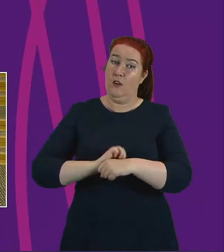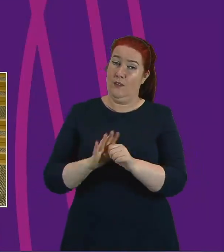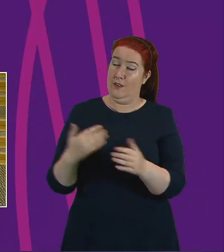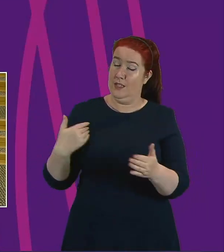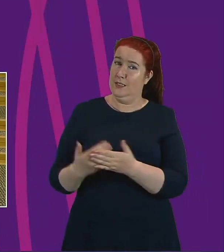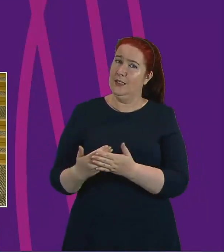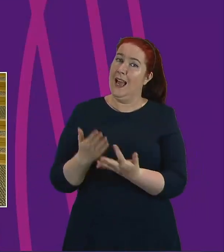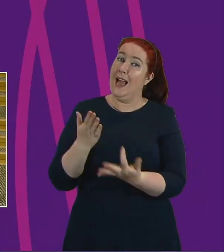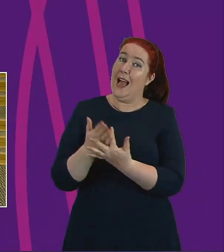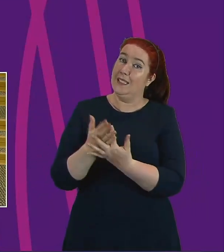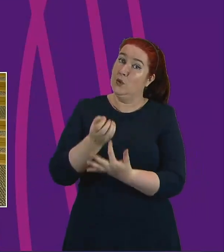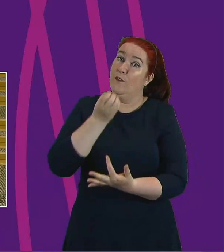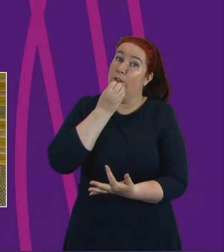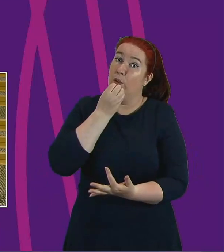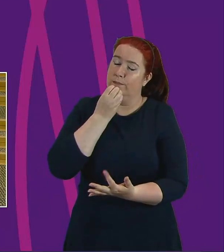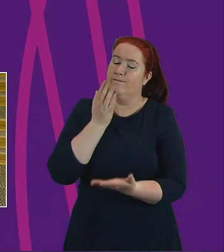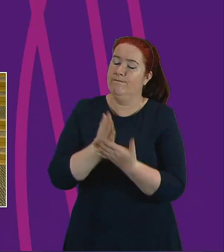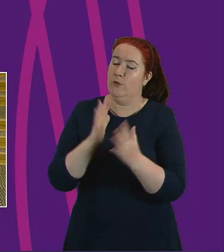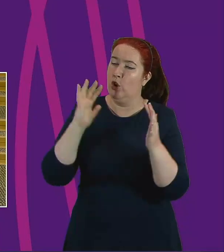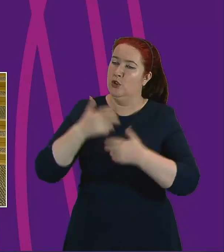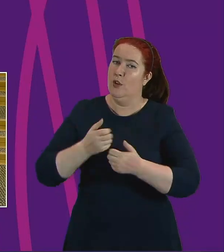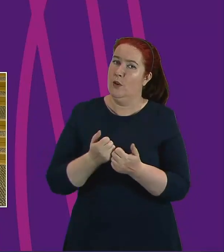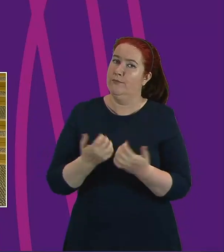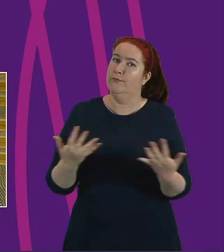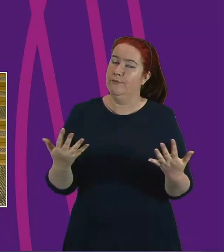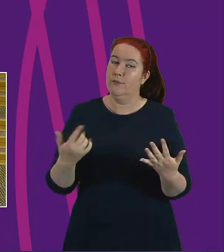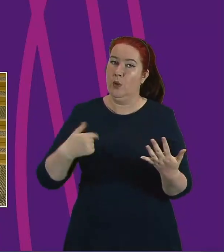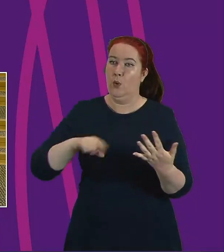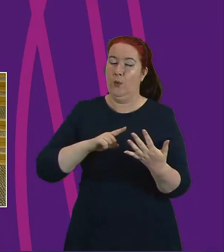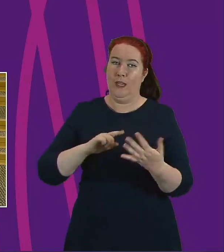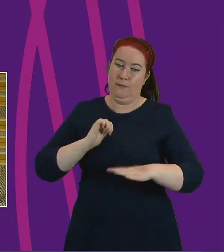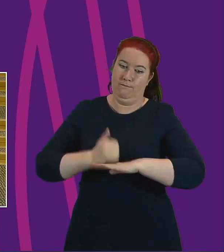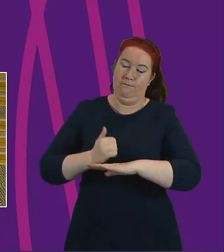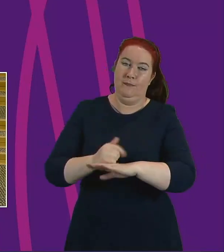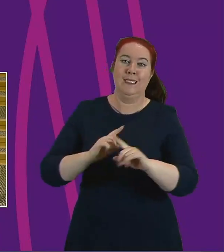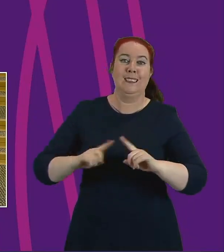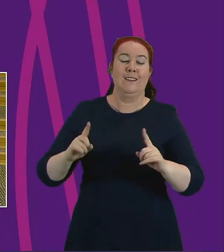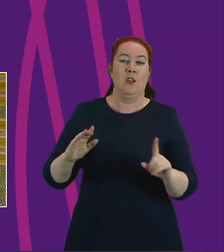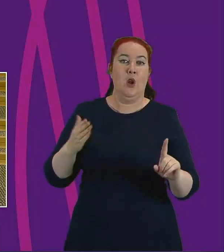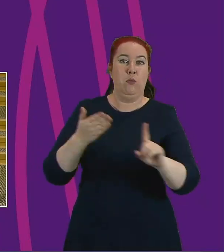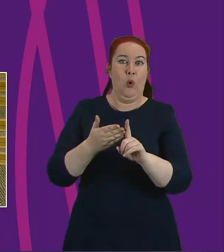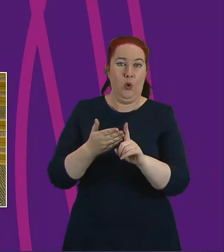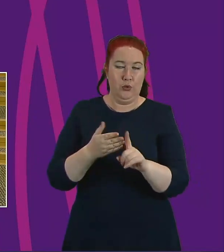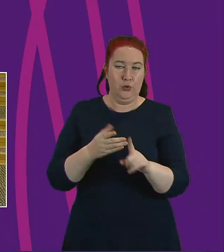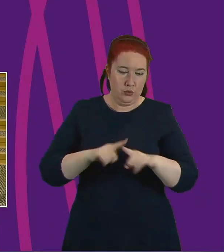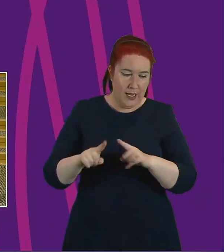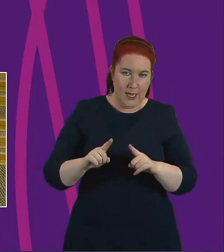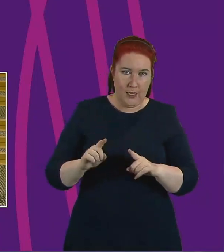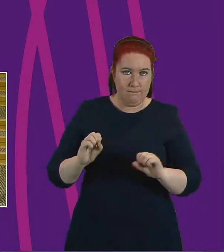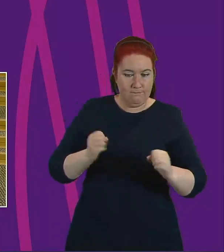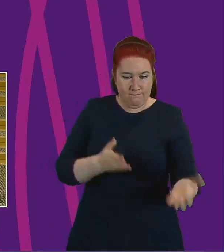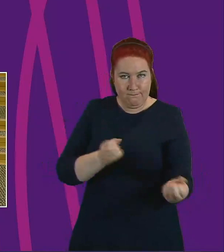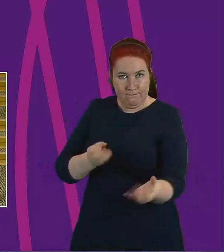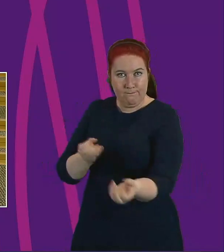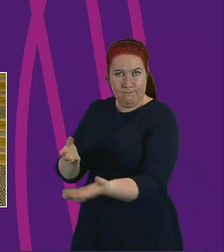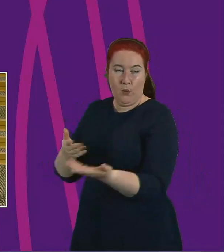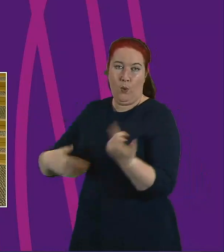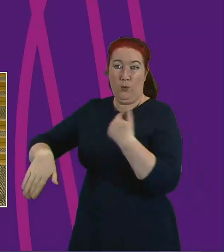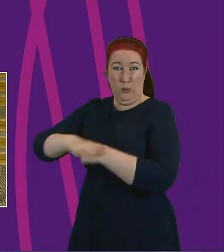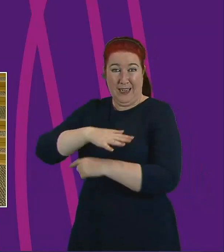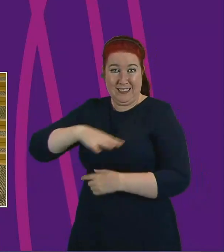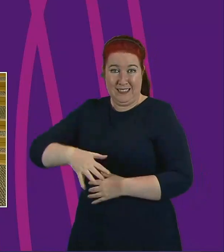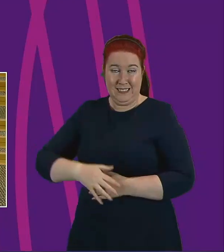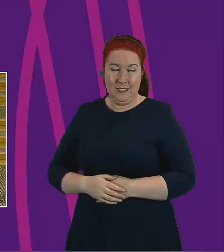food though has been a concern for many and we have actioned a blend of different approaches in order to deliver the support where it's needed and how it is needed.